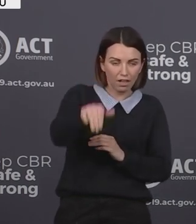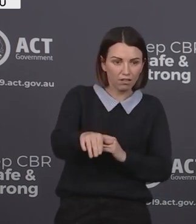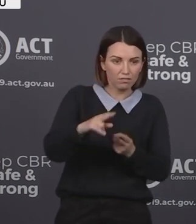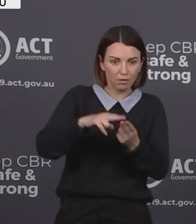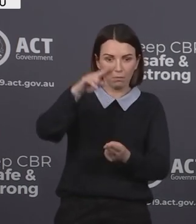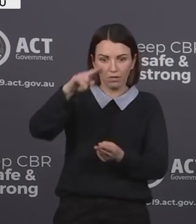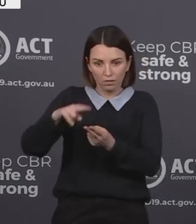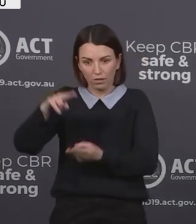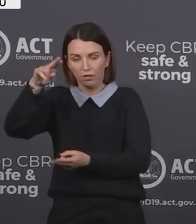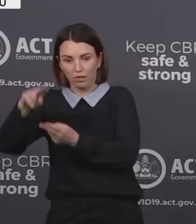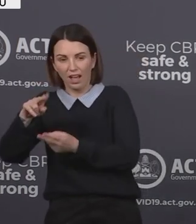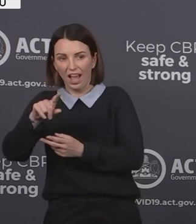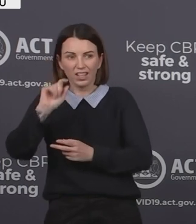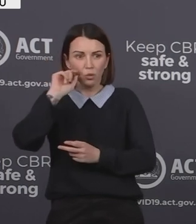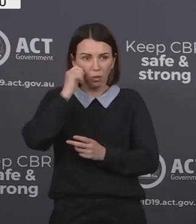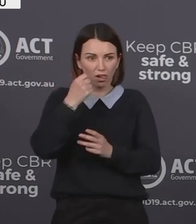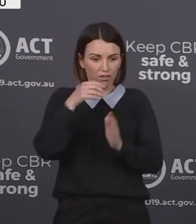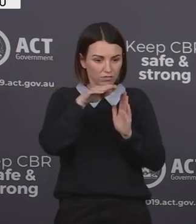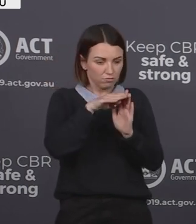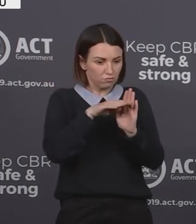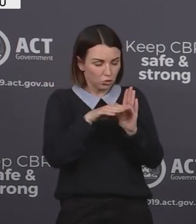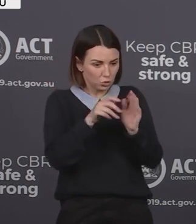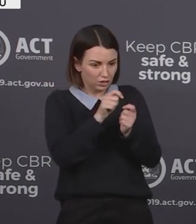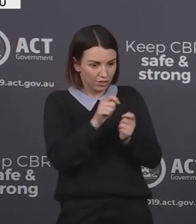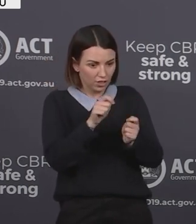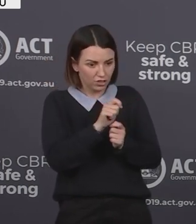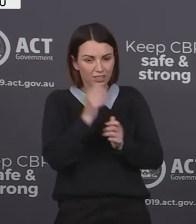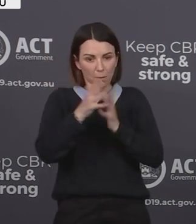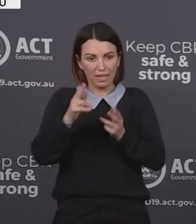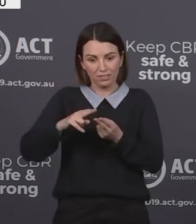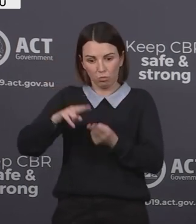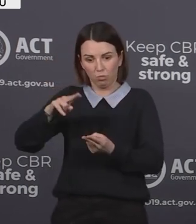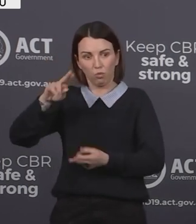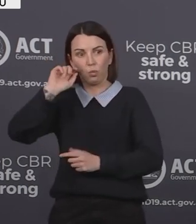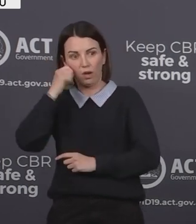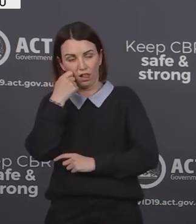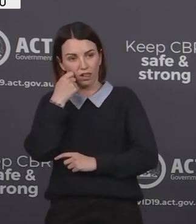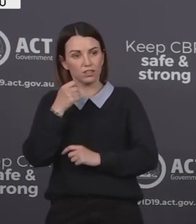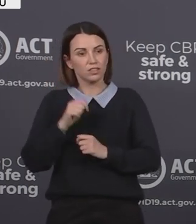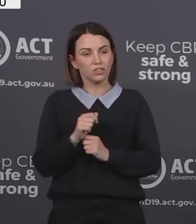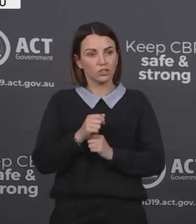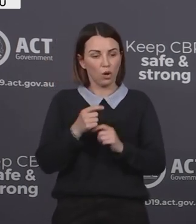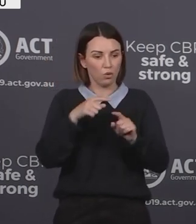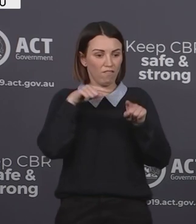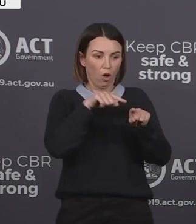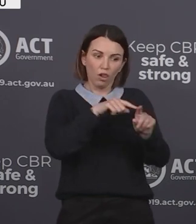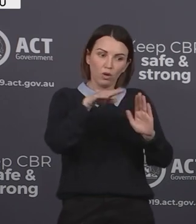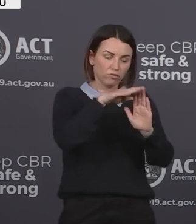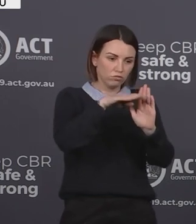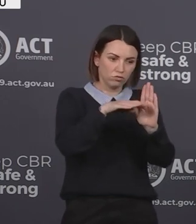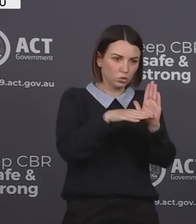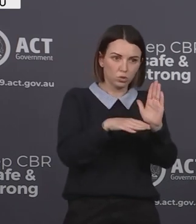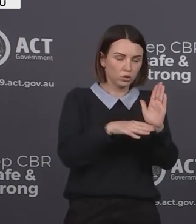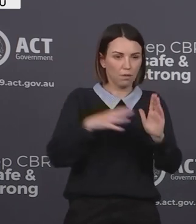case numbers increase as restrictions ease. So following the current health directions remains very